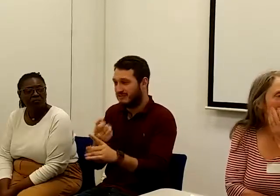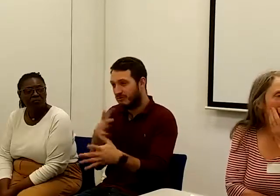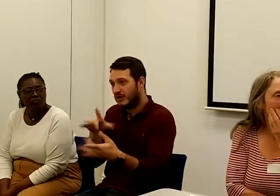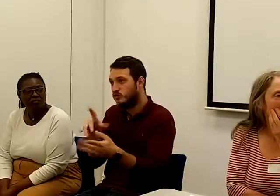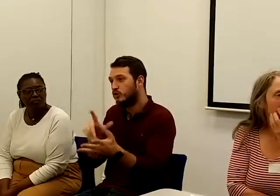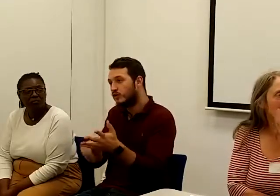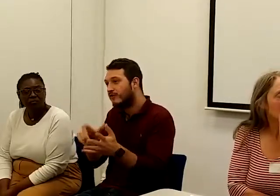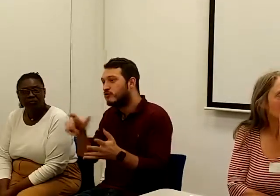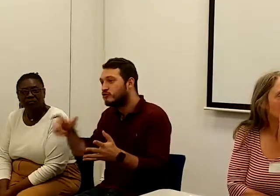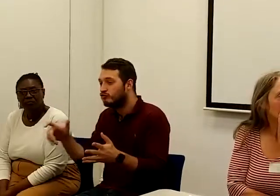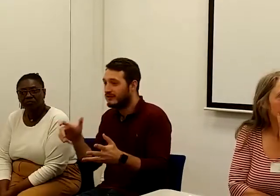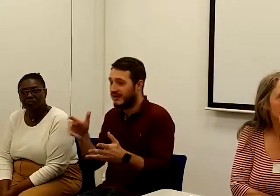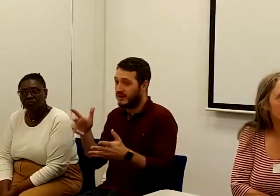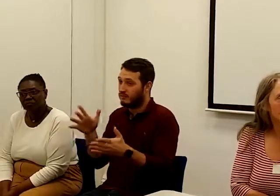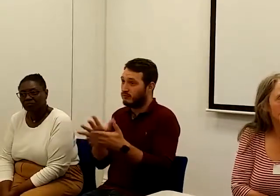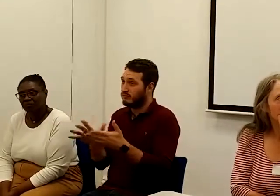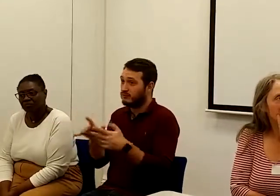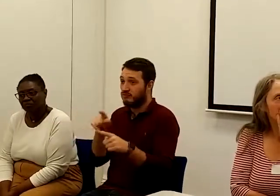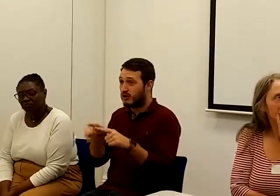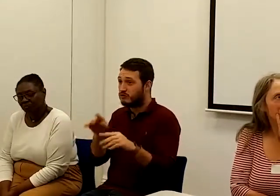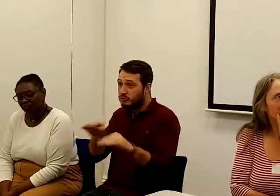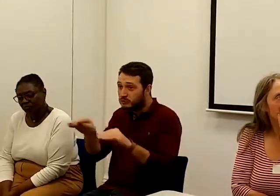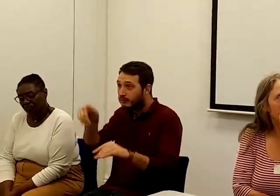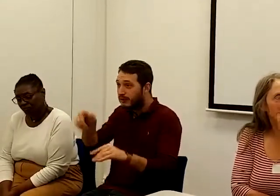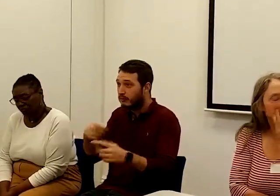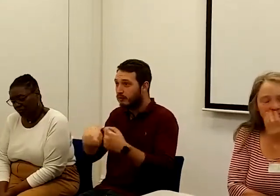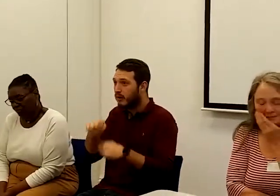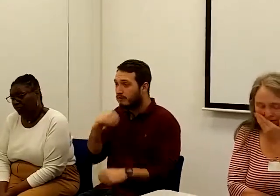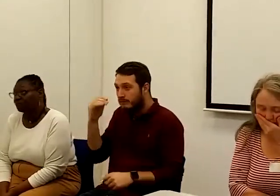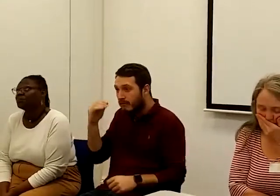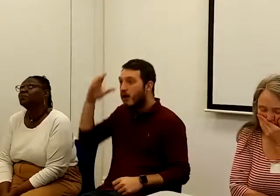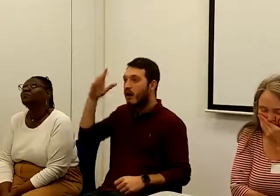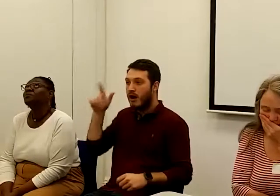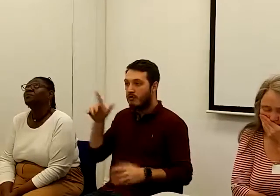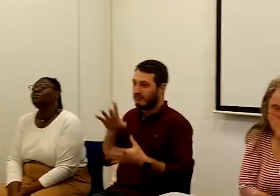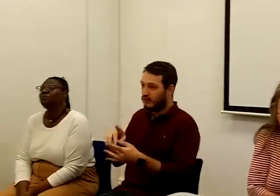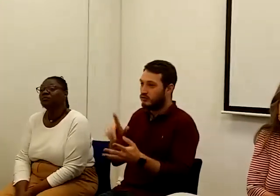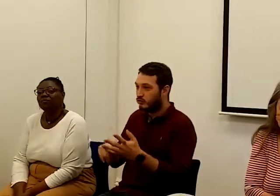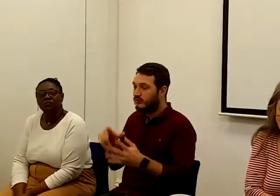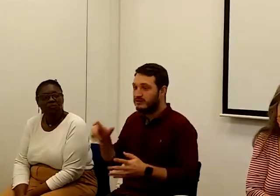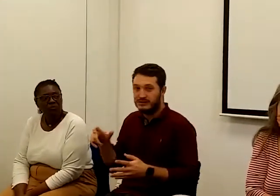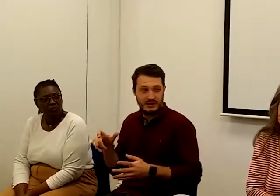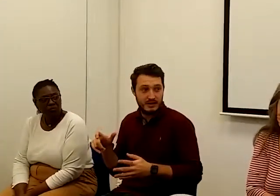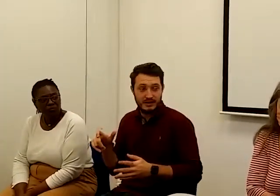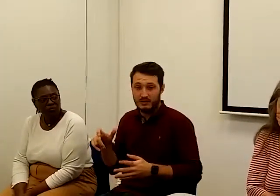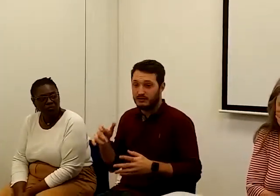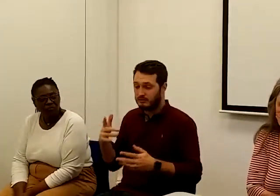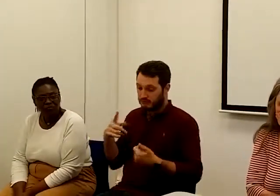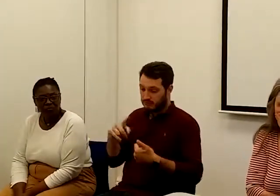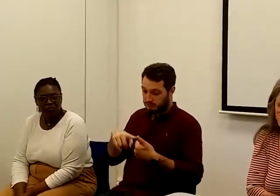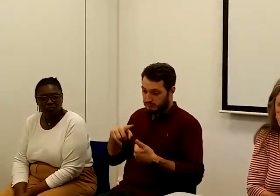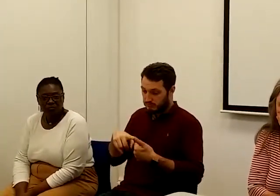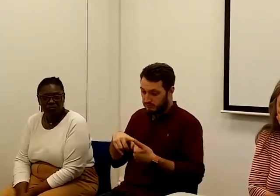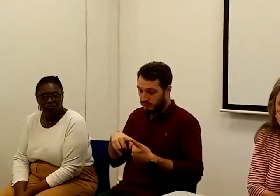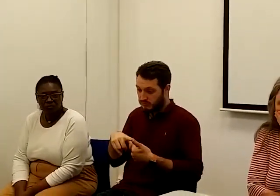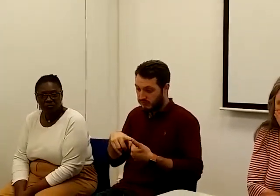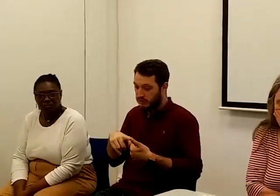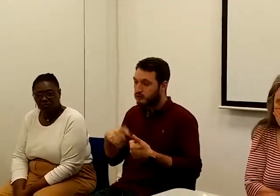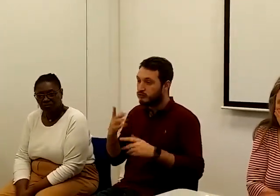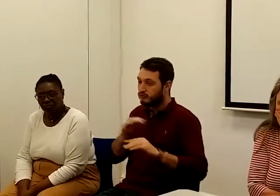clued up as to what universal credit is to help other people. There's one idea right there. To train people to be advocates, to help people